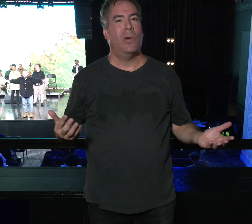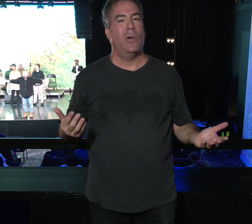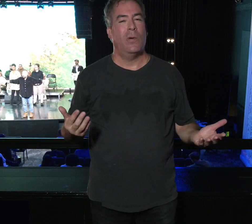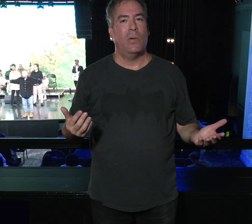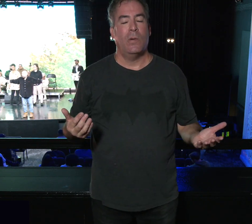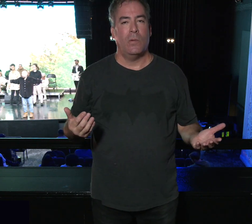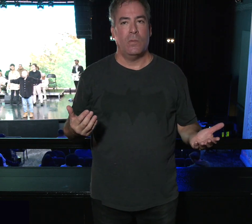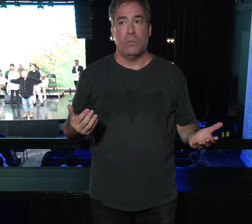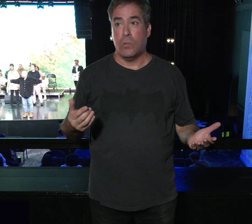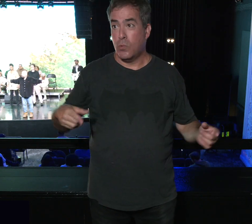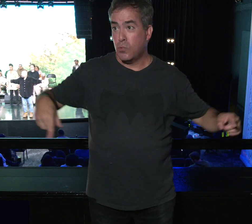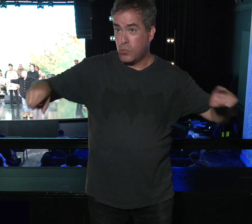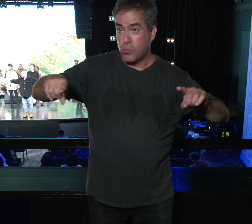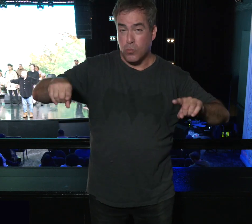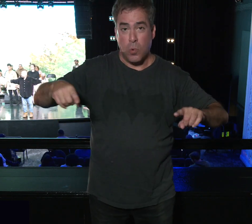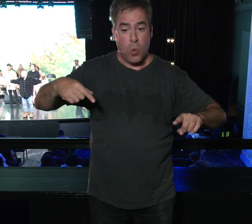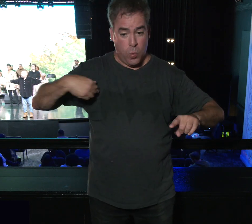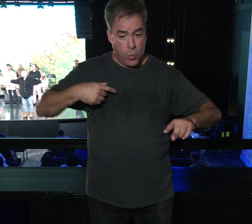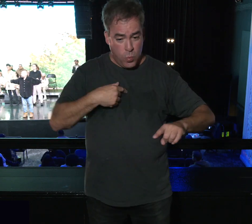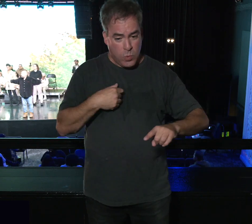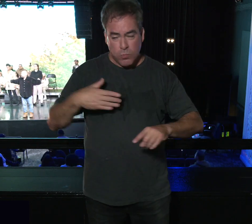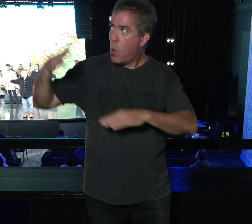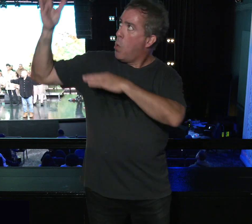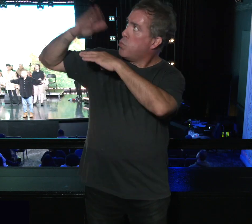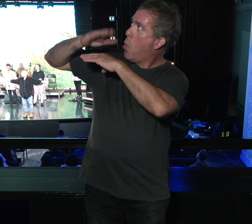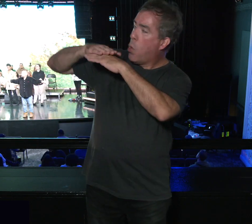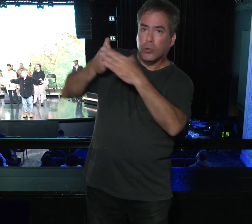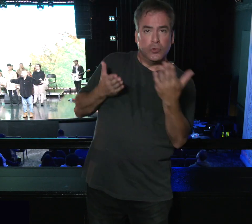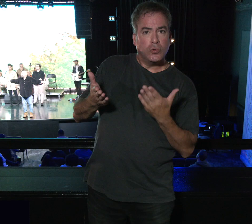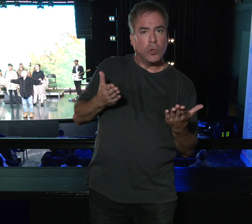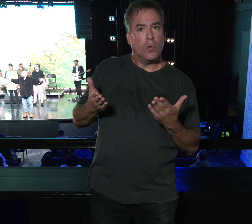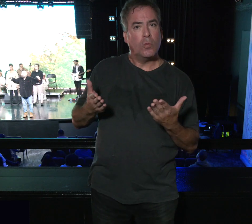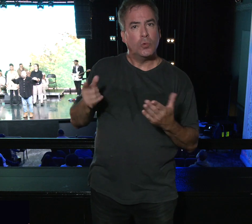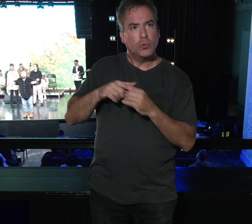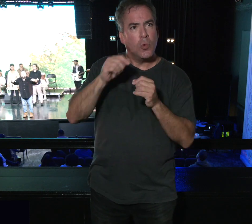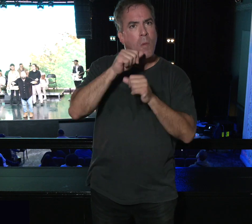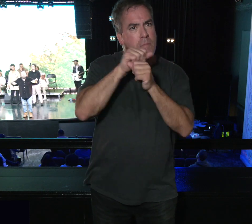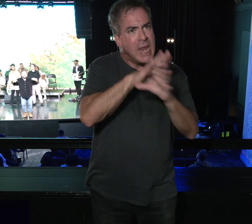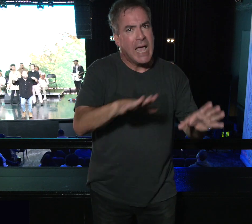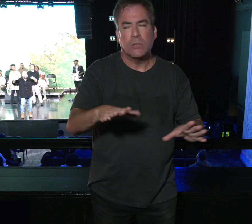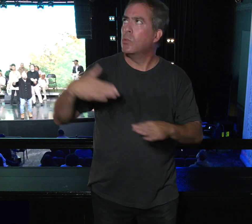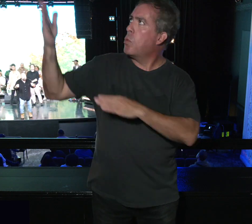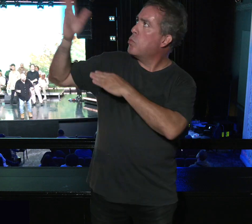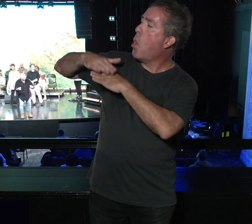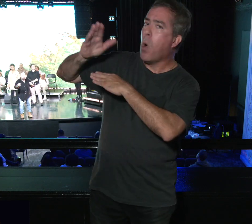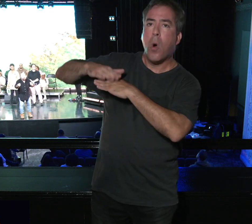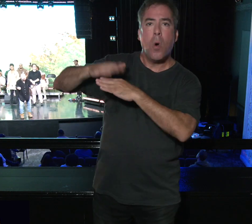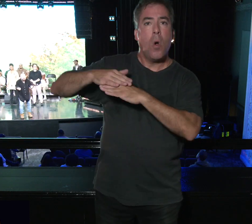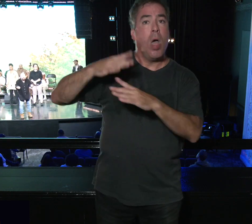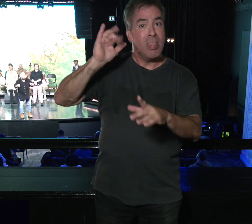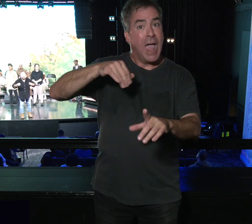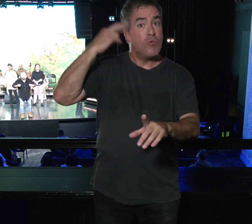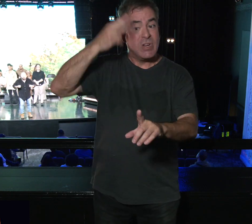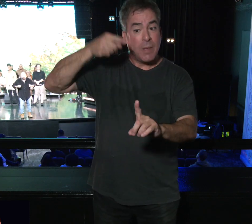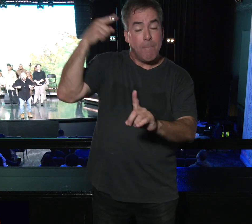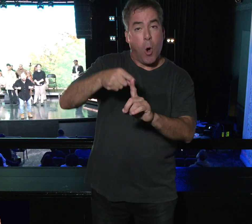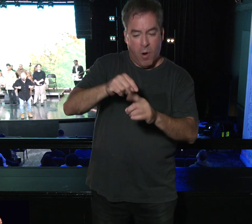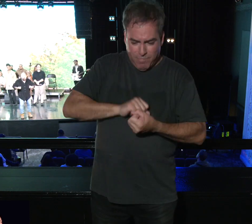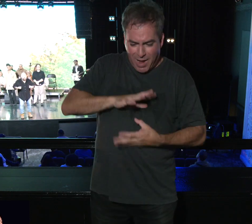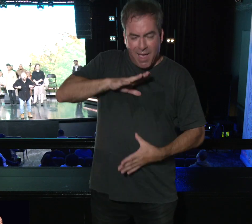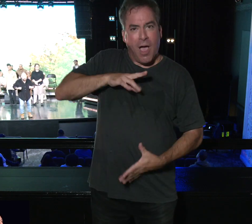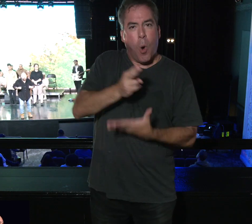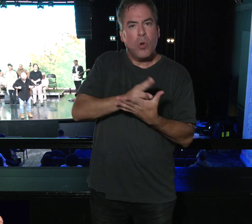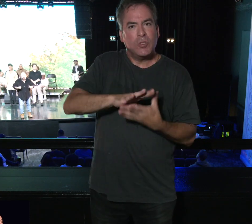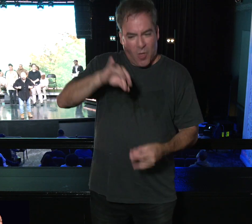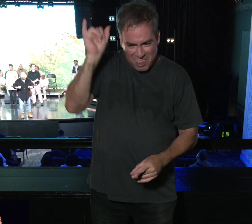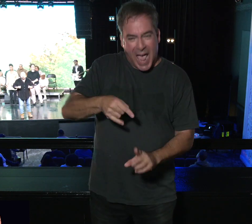And I don't know about you, but we've been called to serve. We've been called to impart. We've been called to bless. We've been called to do. It is the reason for being filled with